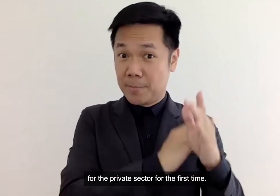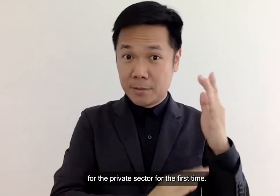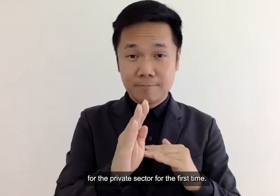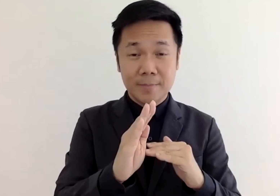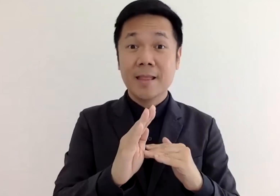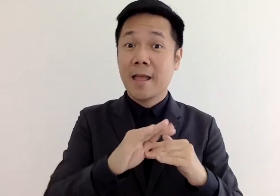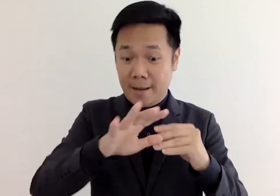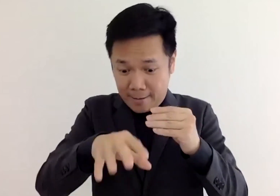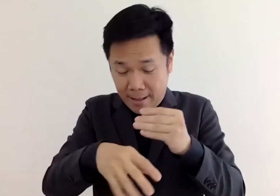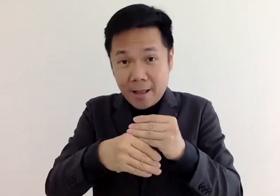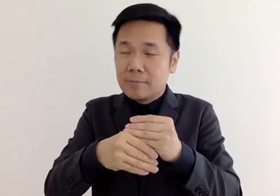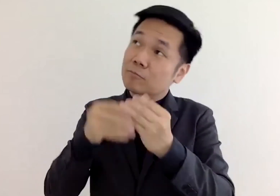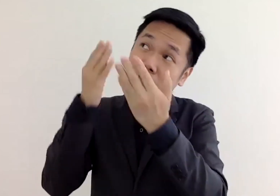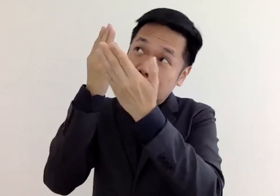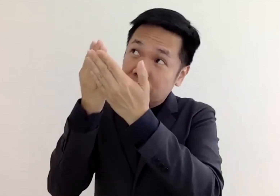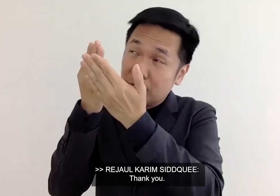for the first time